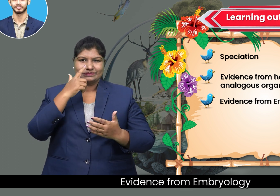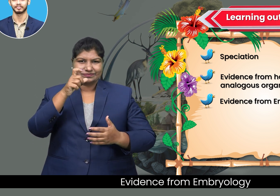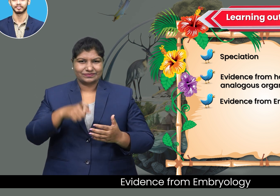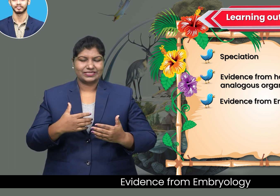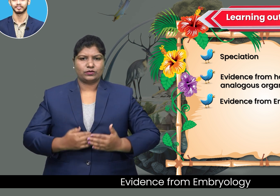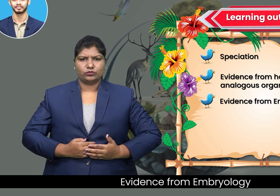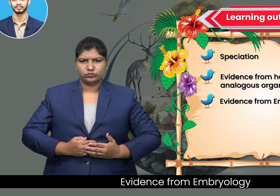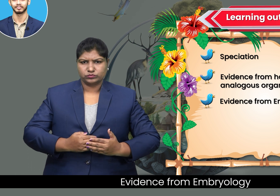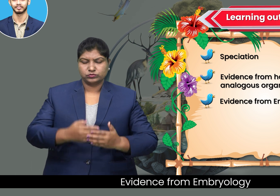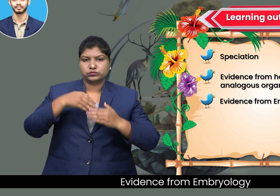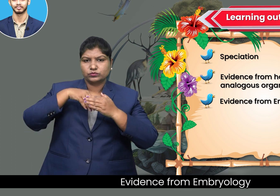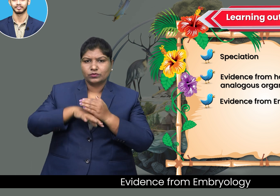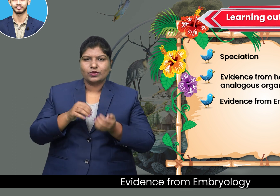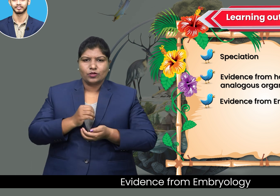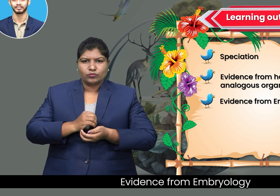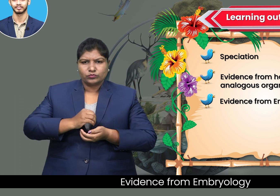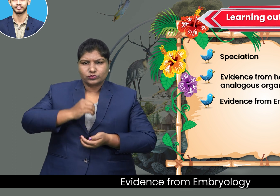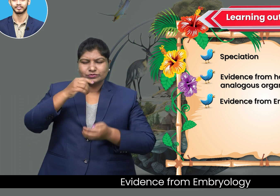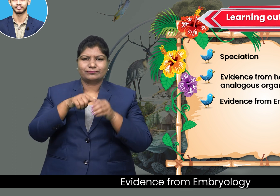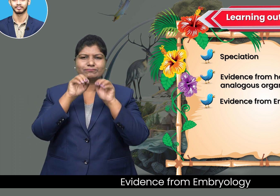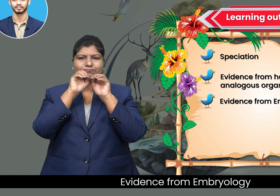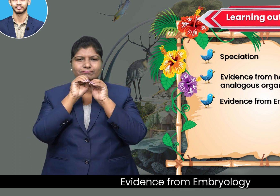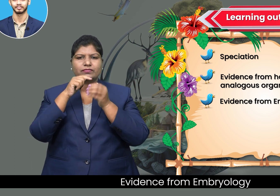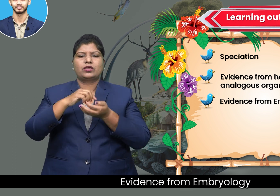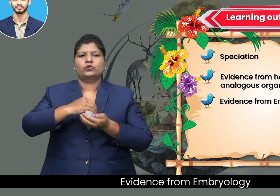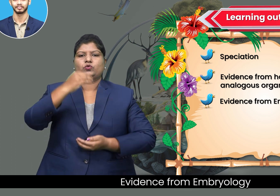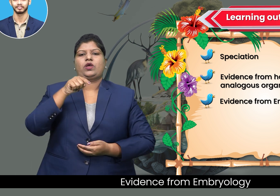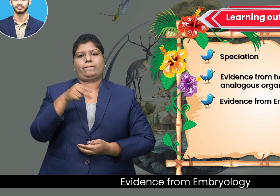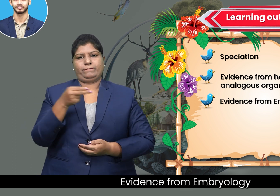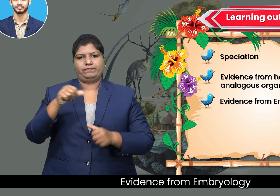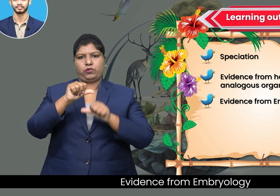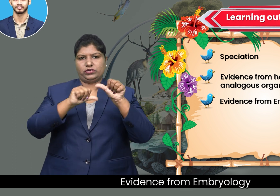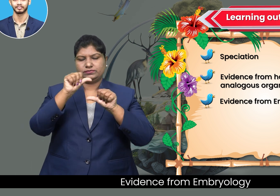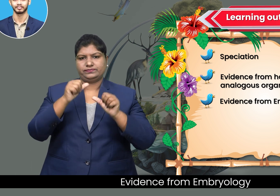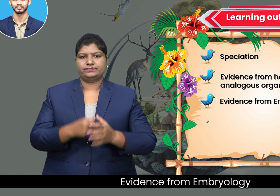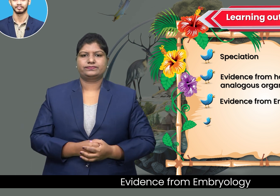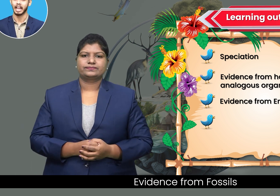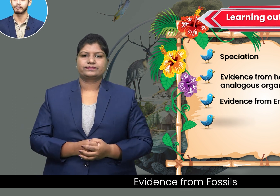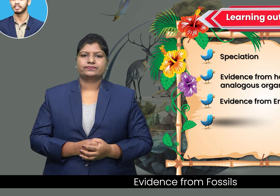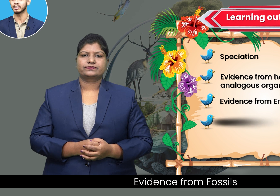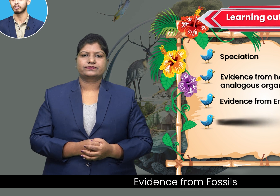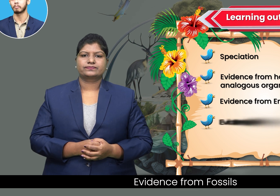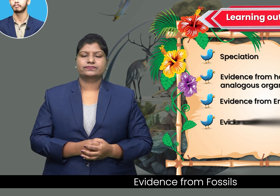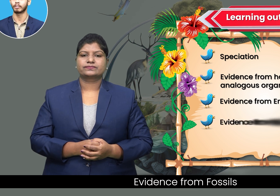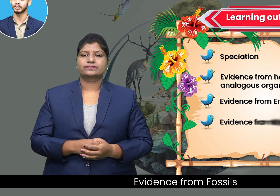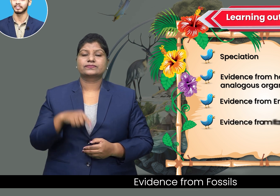evidence from fossils